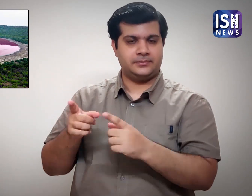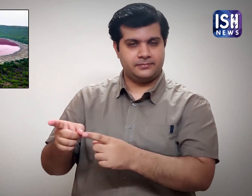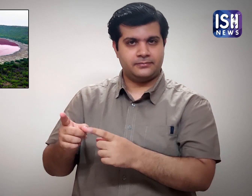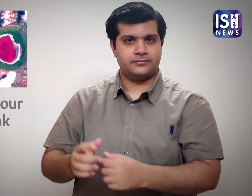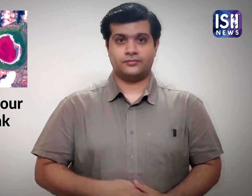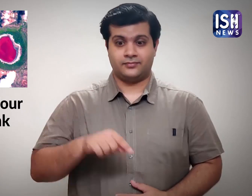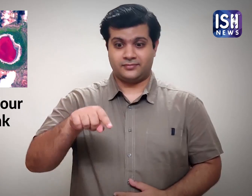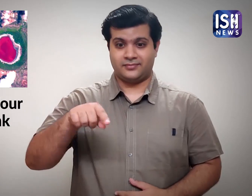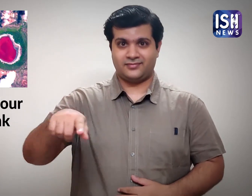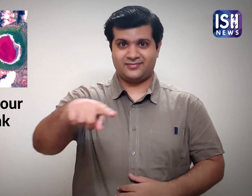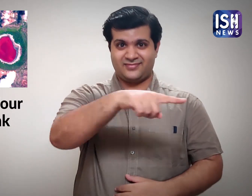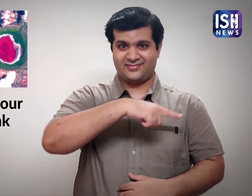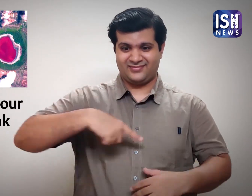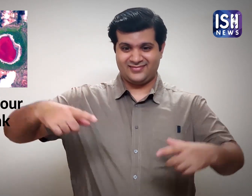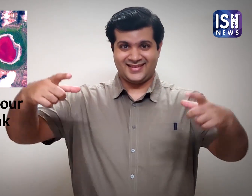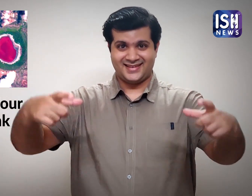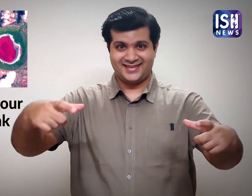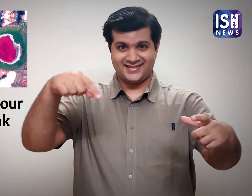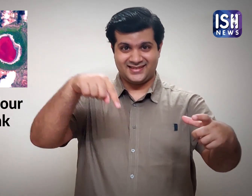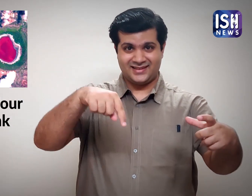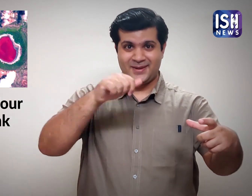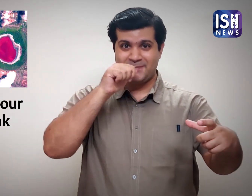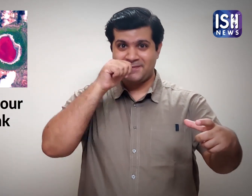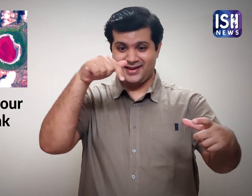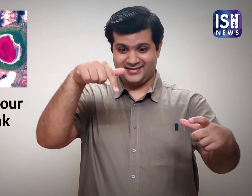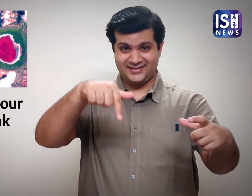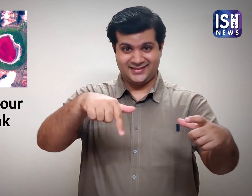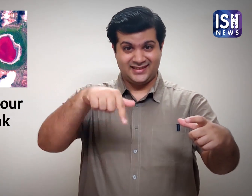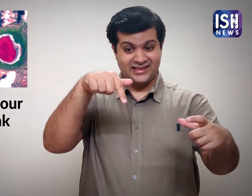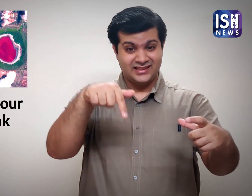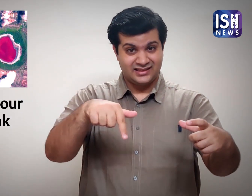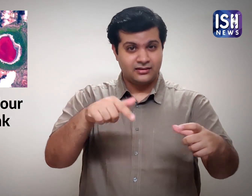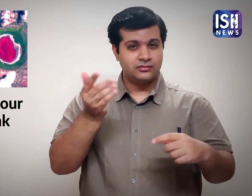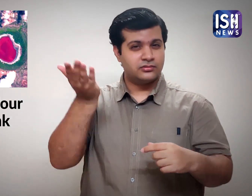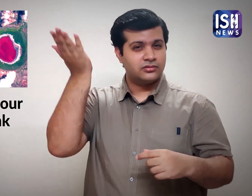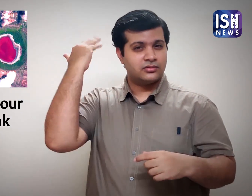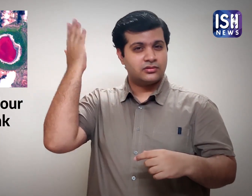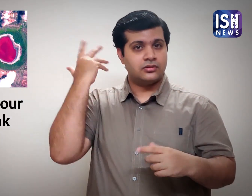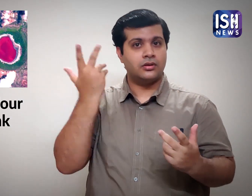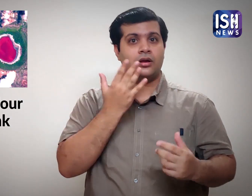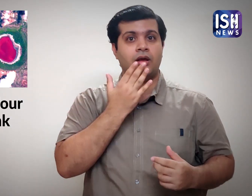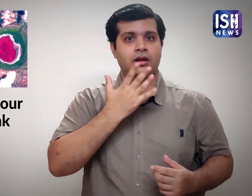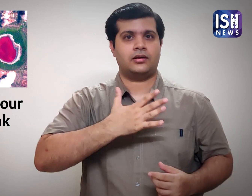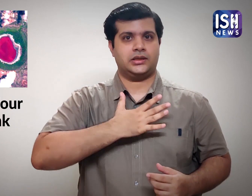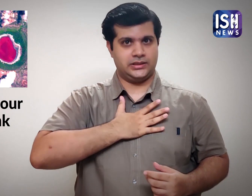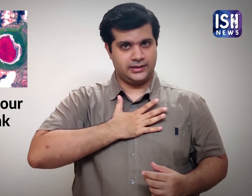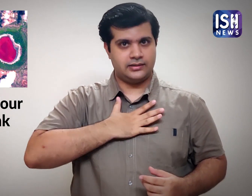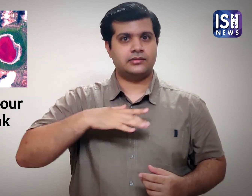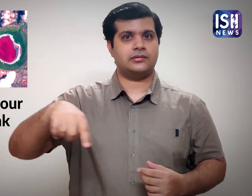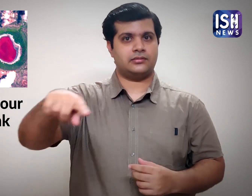5. The colour of water in the Lonar Lake has changed